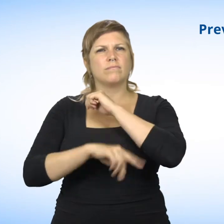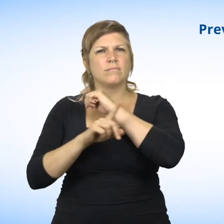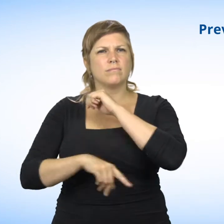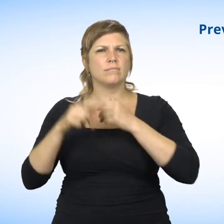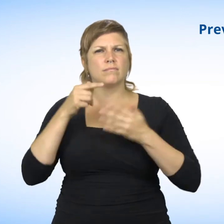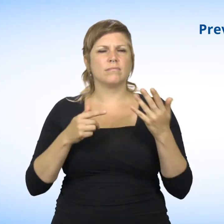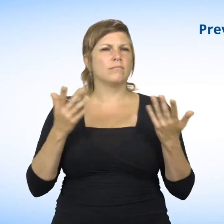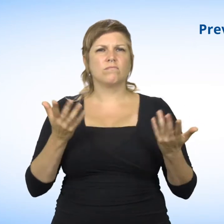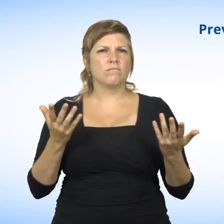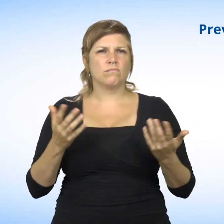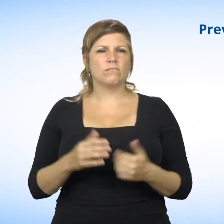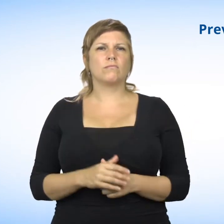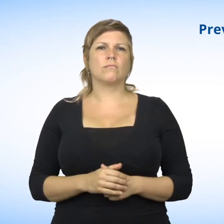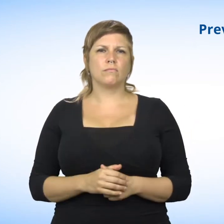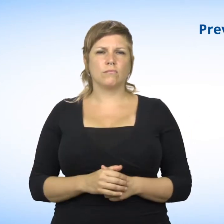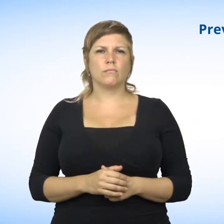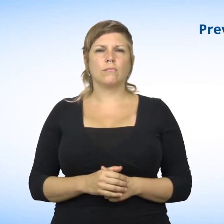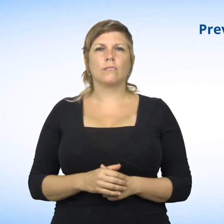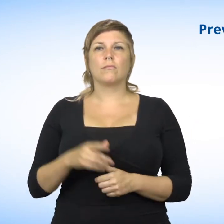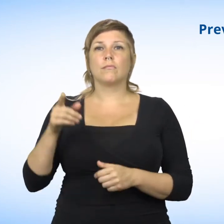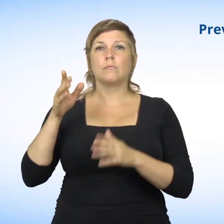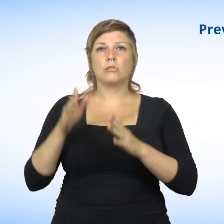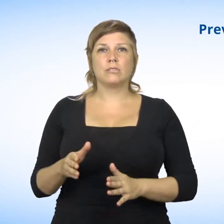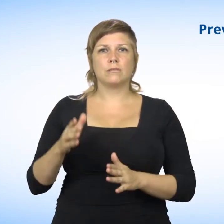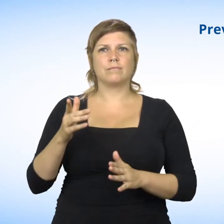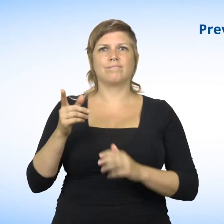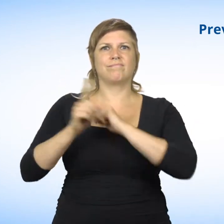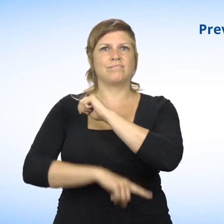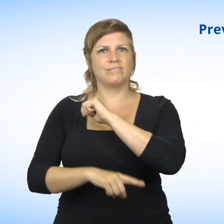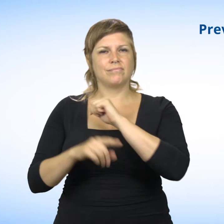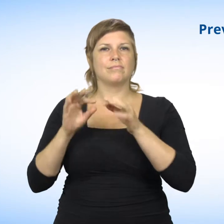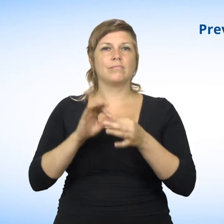Previous convictions are criminal or penal offenses for which a person has been convicted.